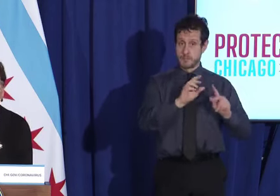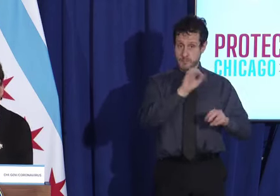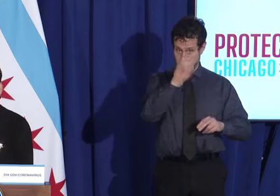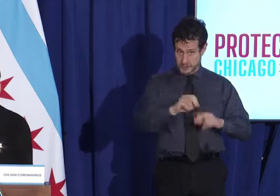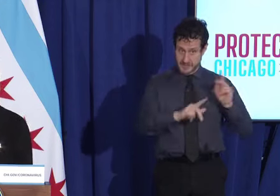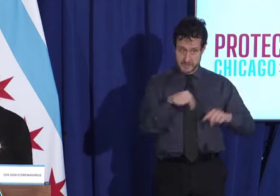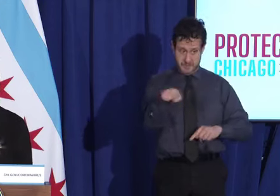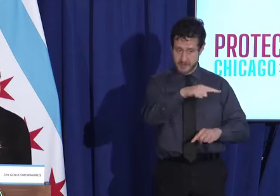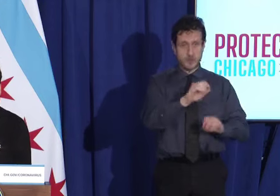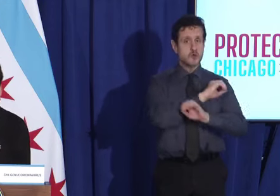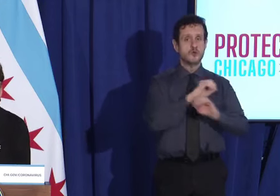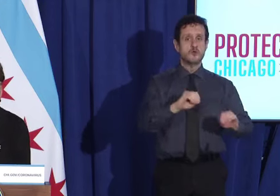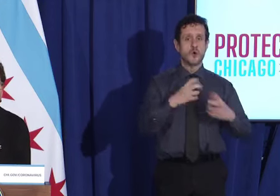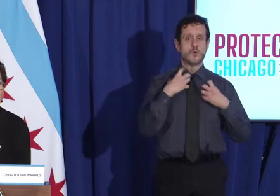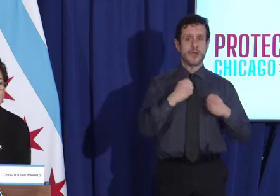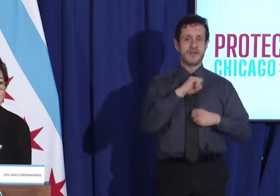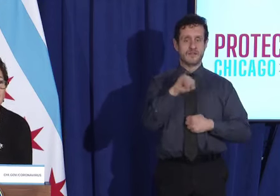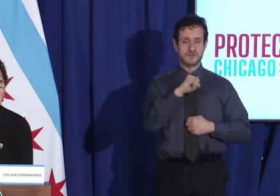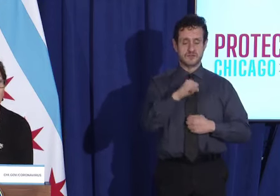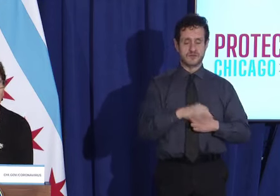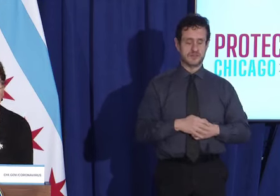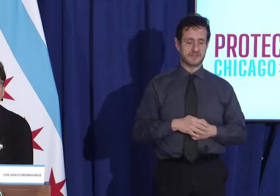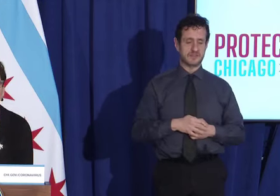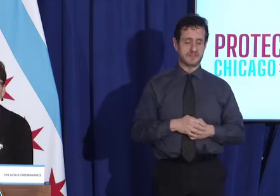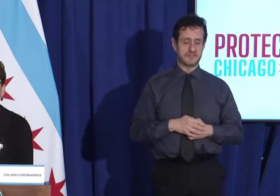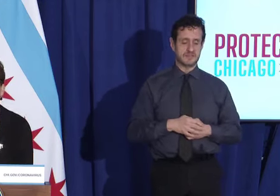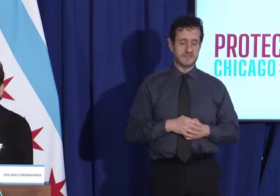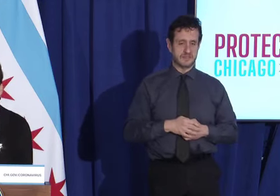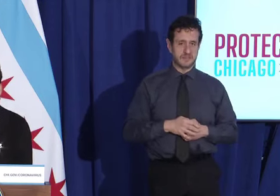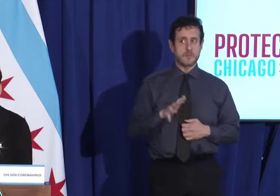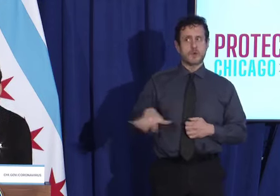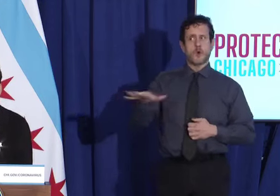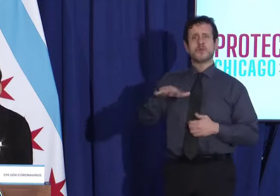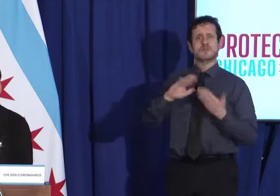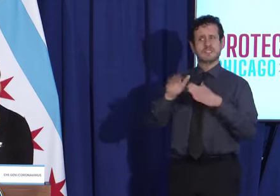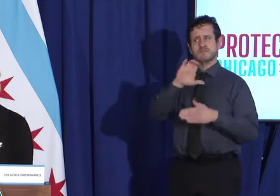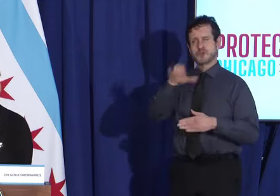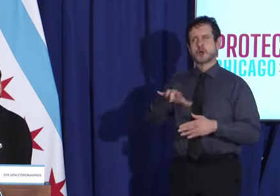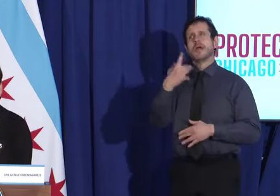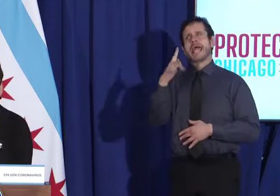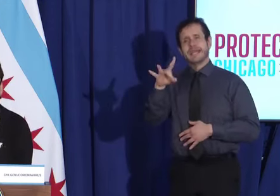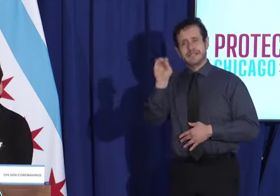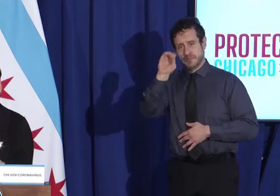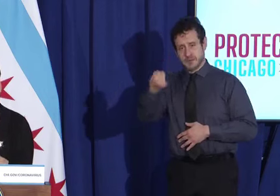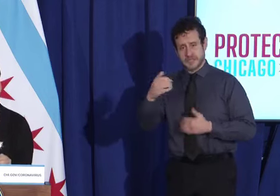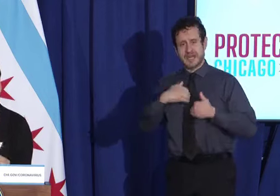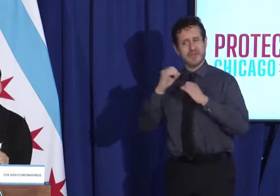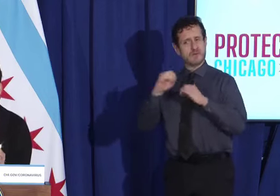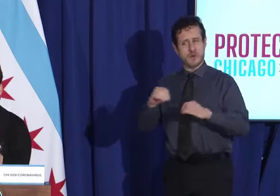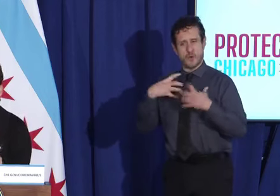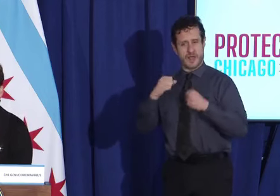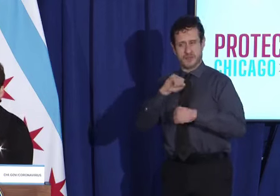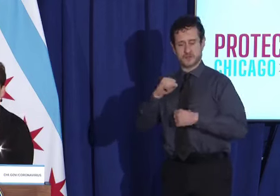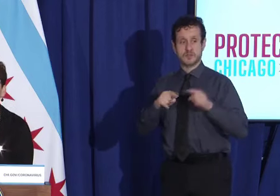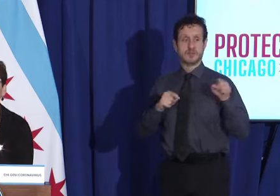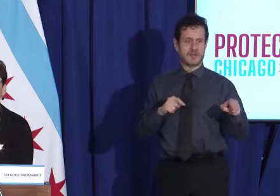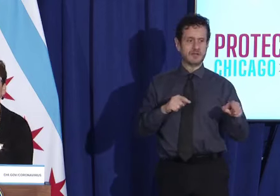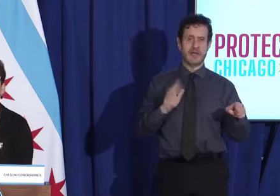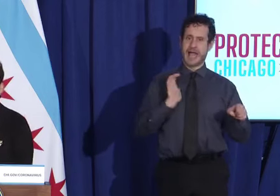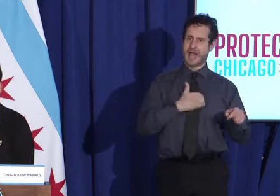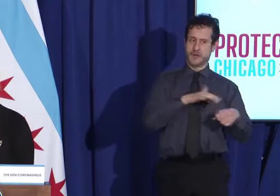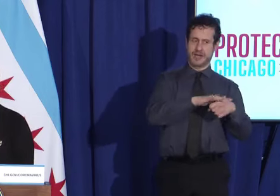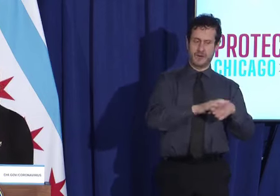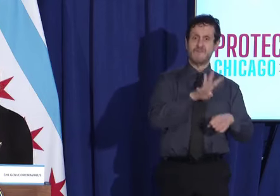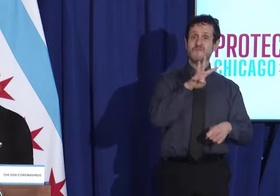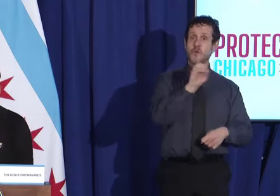compared to 18% across the city of Chicago. So these factors made us extremely vulnerable